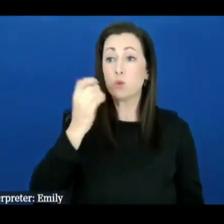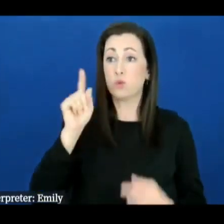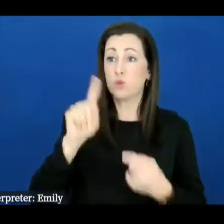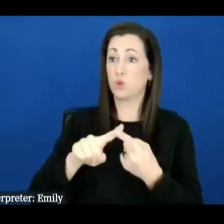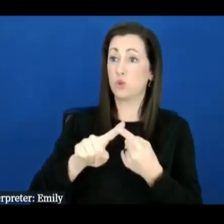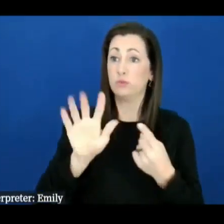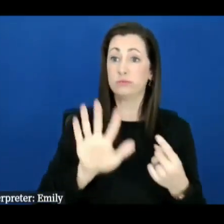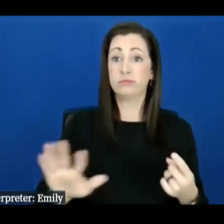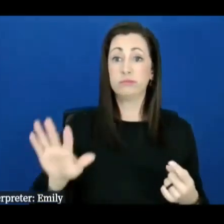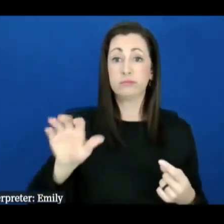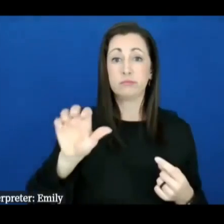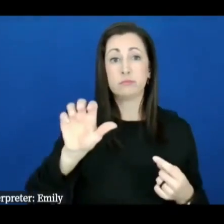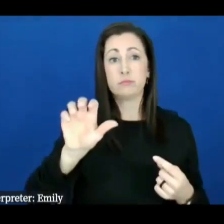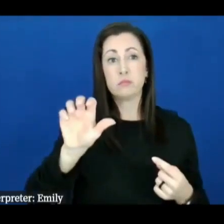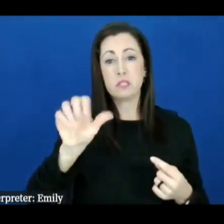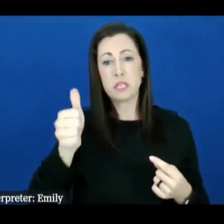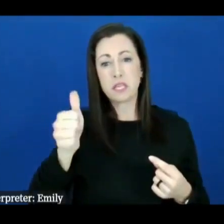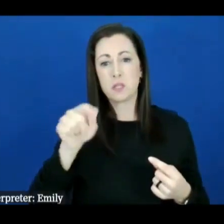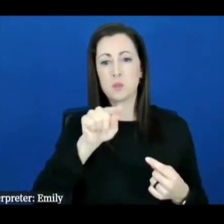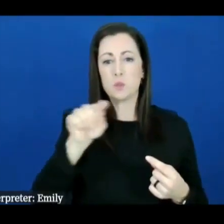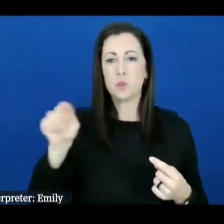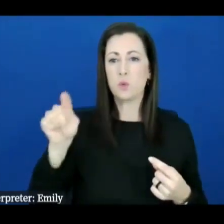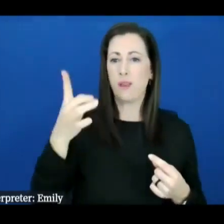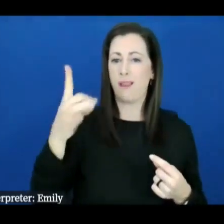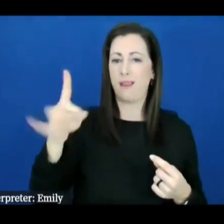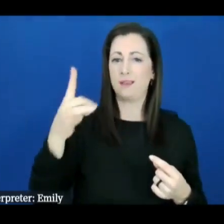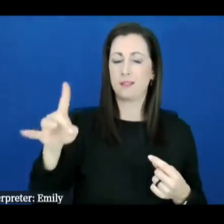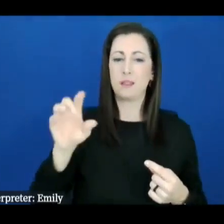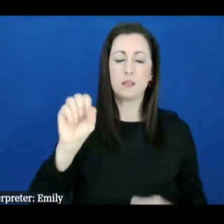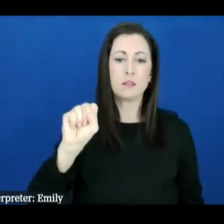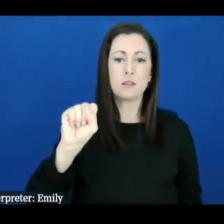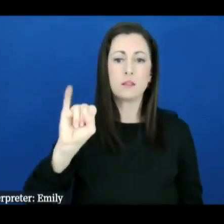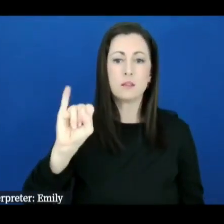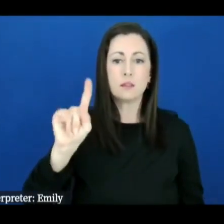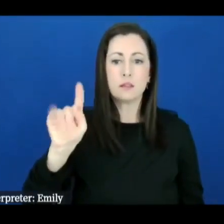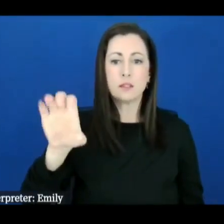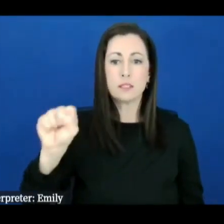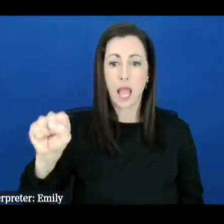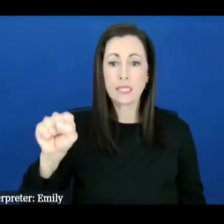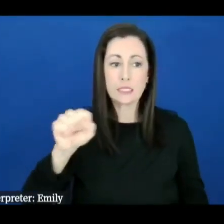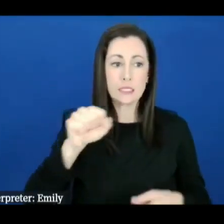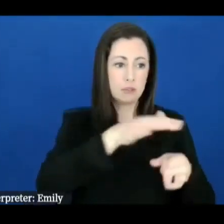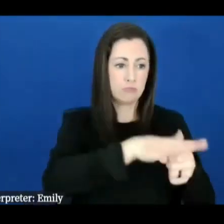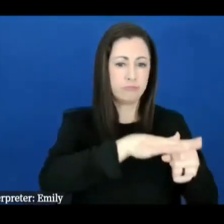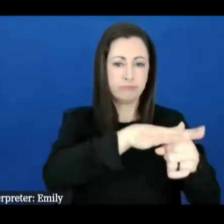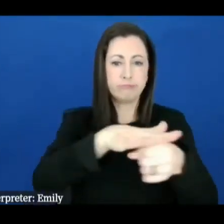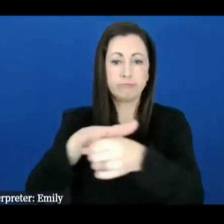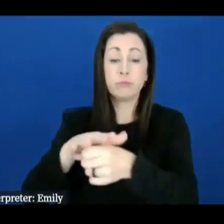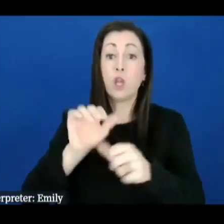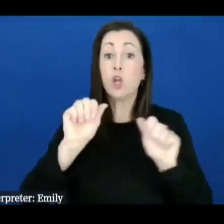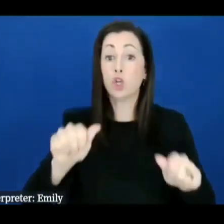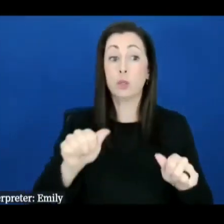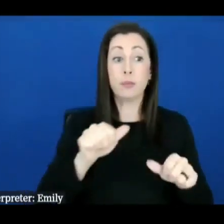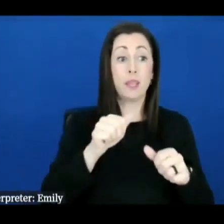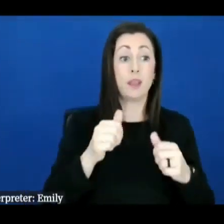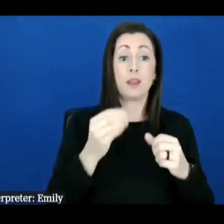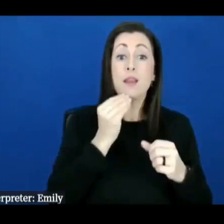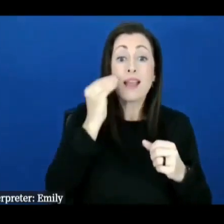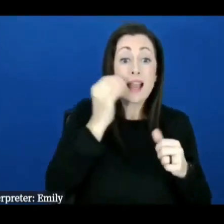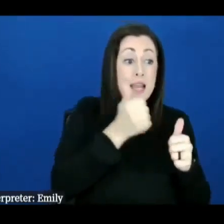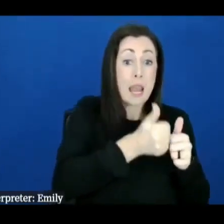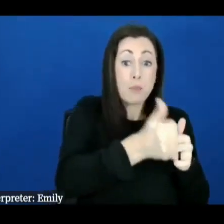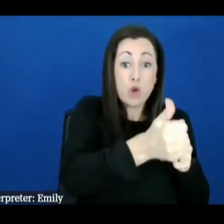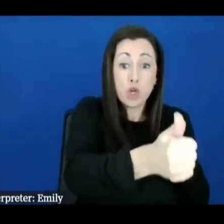and 18 sites these sites can be neighborhoods churches housing